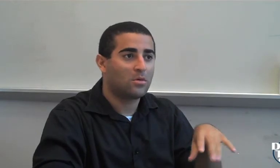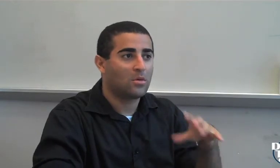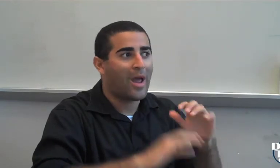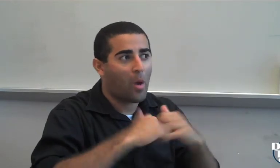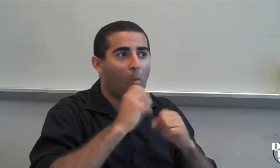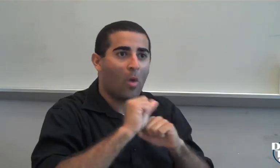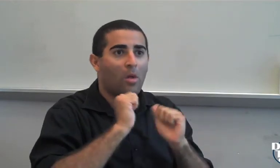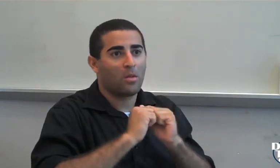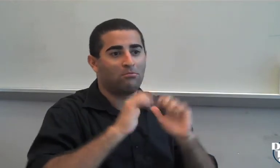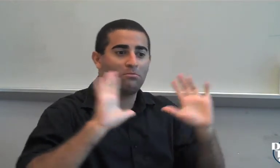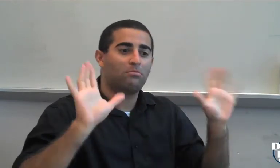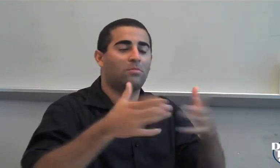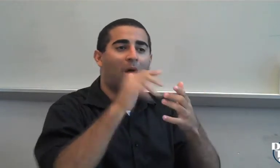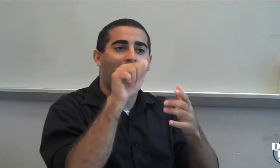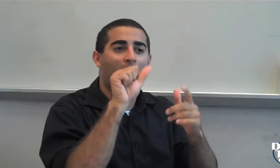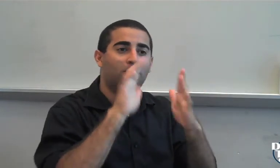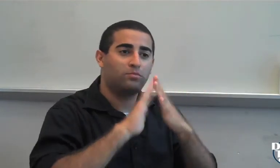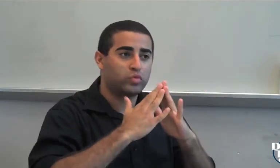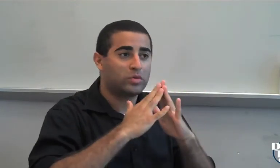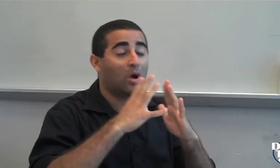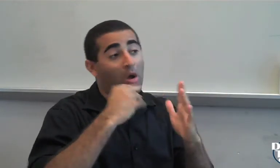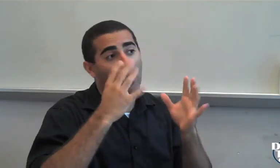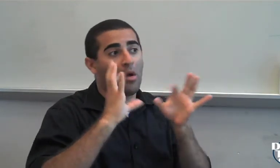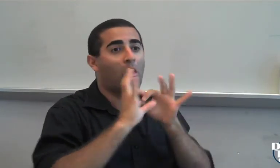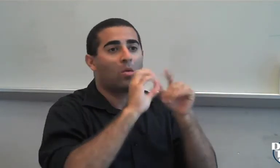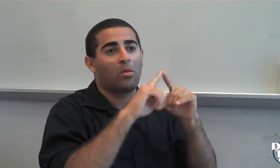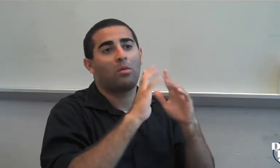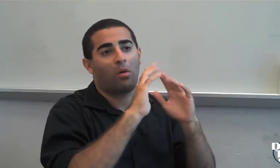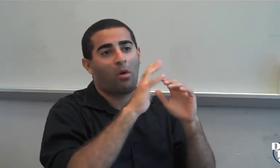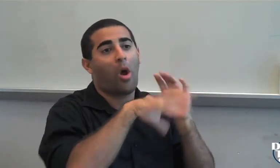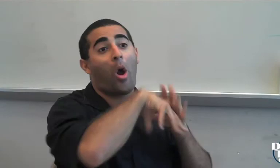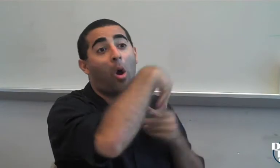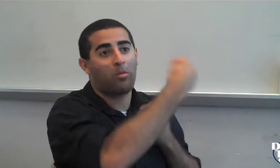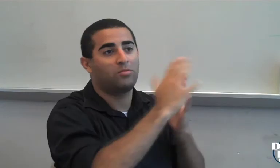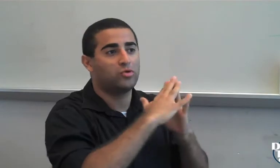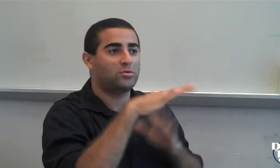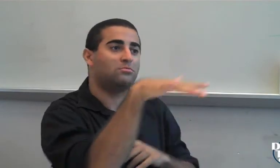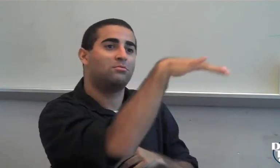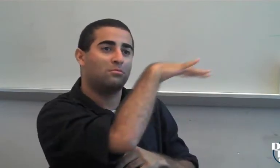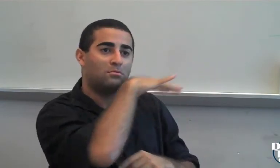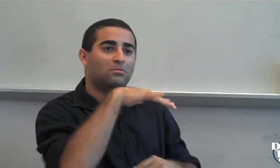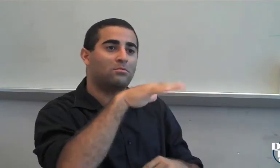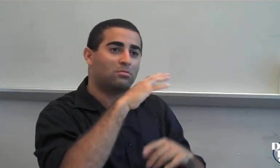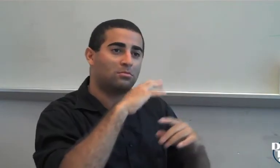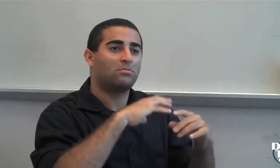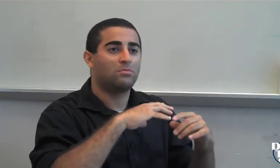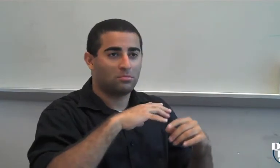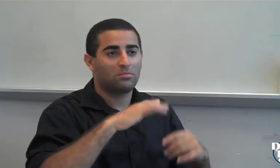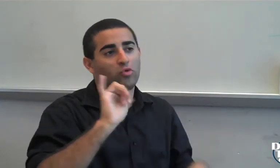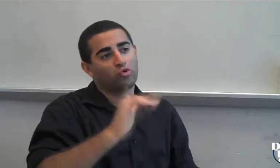perspective for this club, you know, how we can work together and as a community, you know, and outside the community as well.